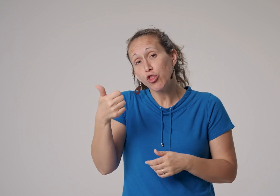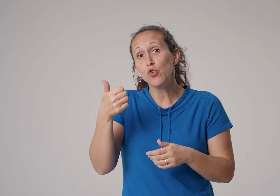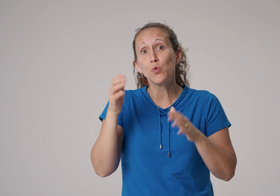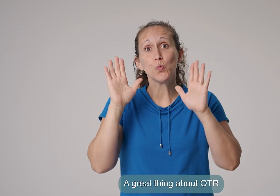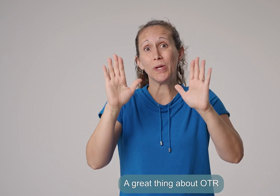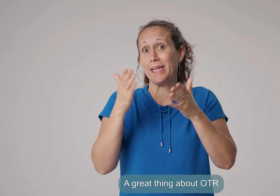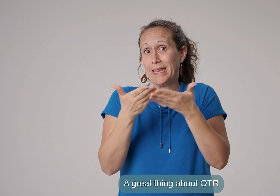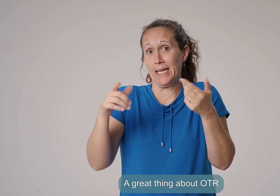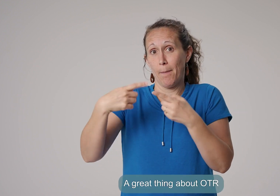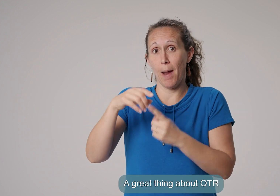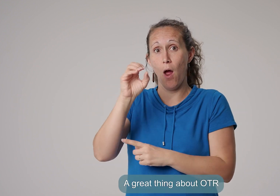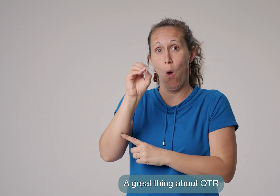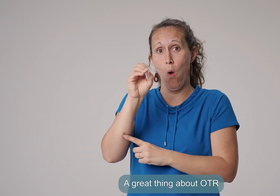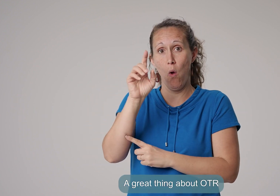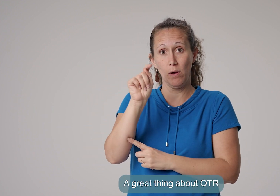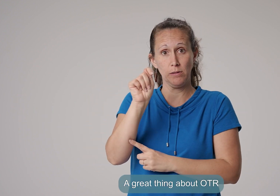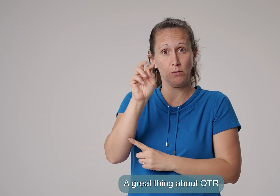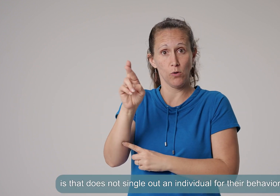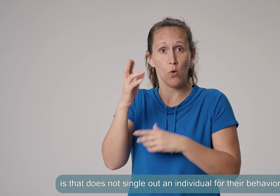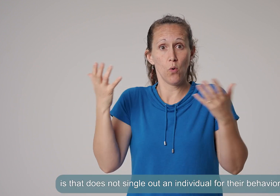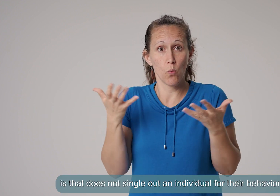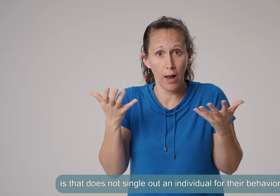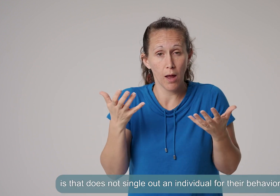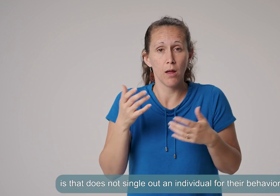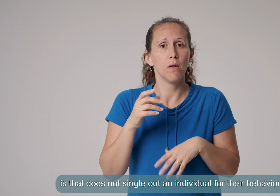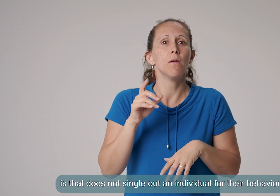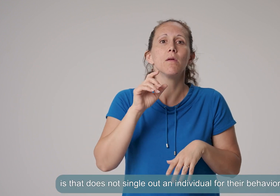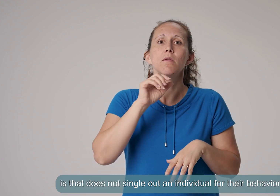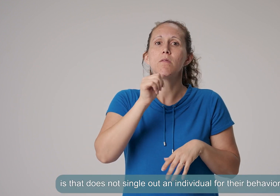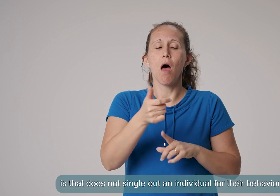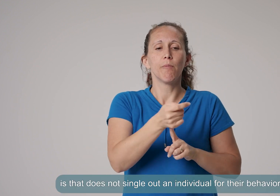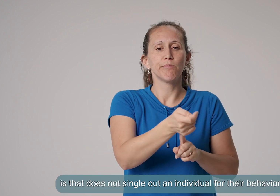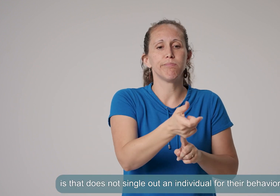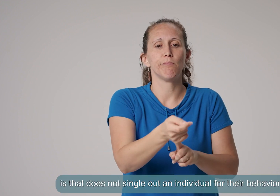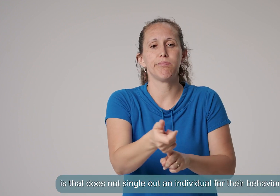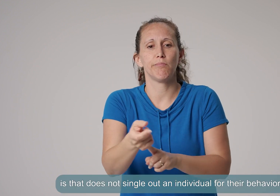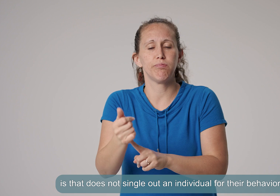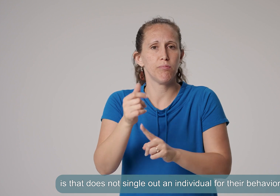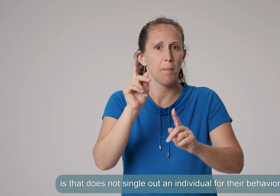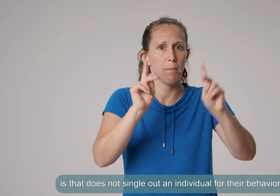A great thing about OTR is that it doesn't single out an individual for their behaviour.